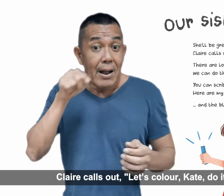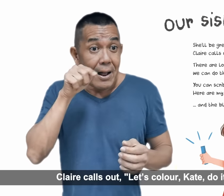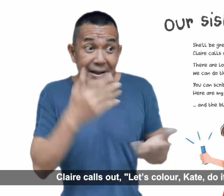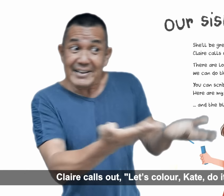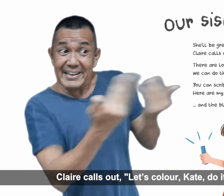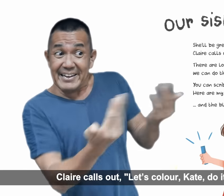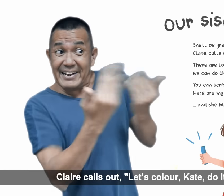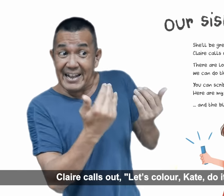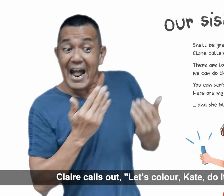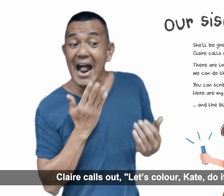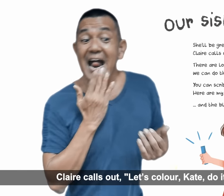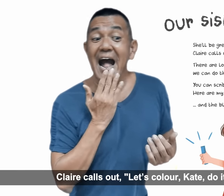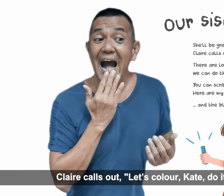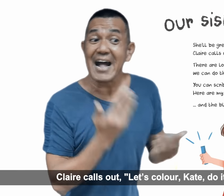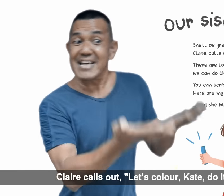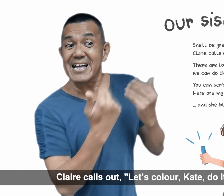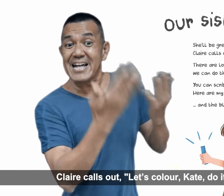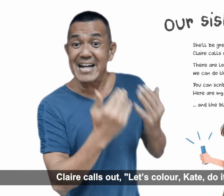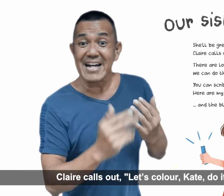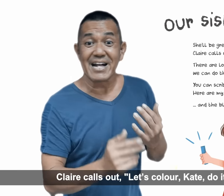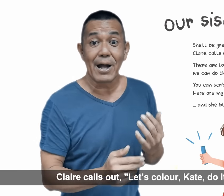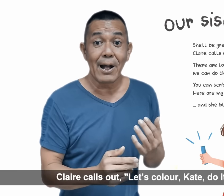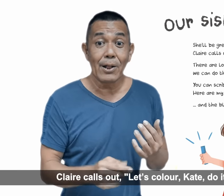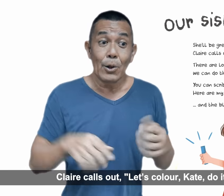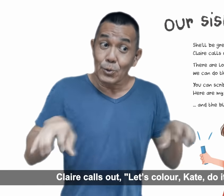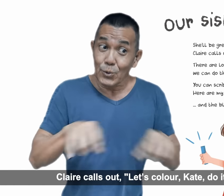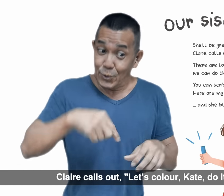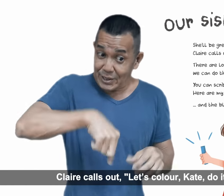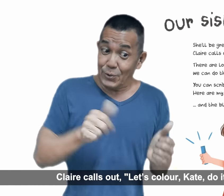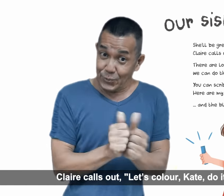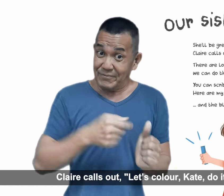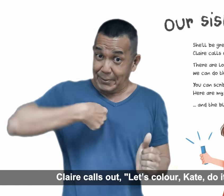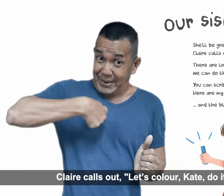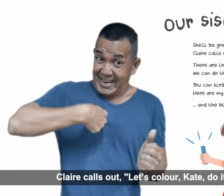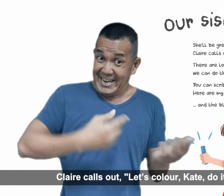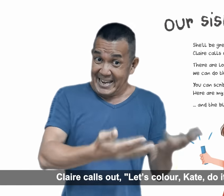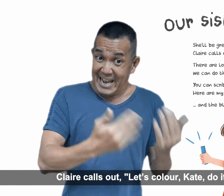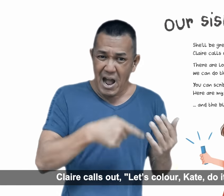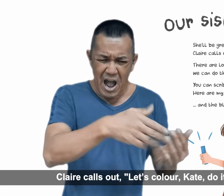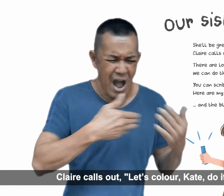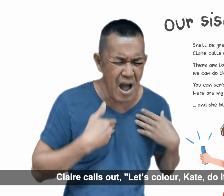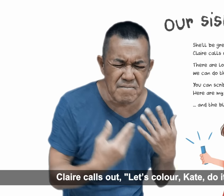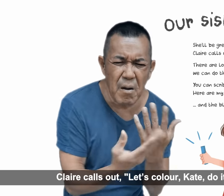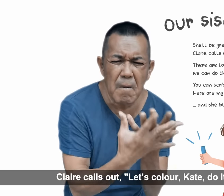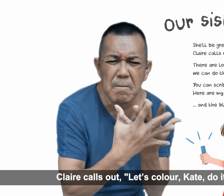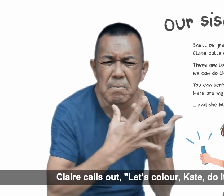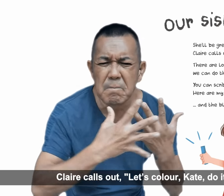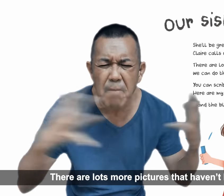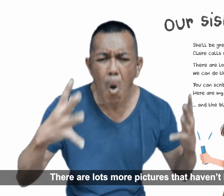Claire calls out. Let's color, Kate! Do it with me!